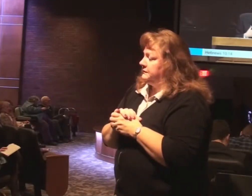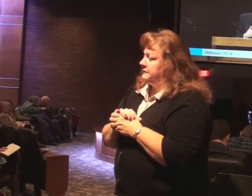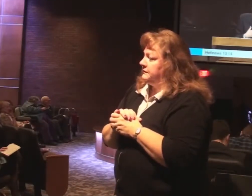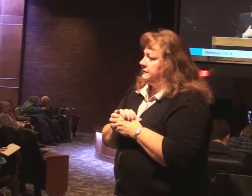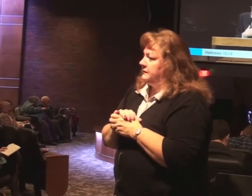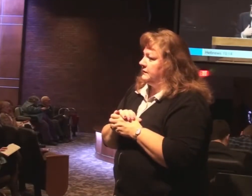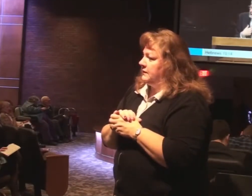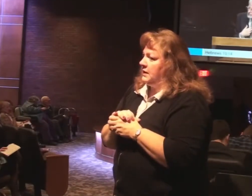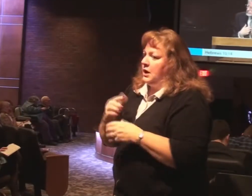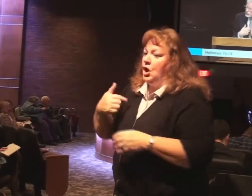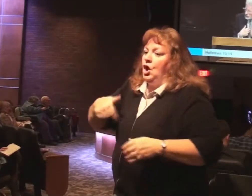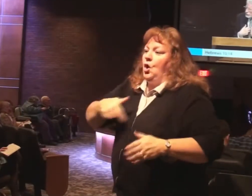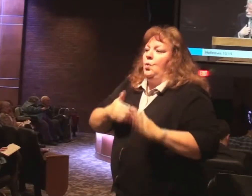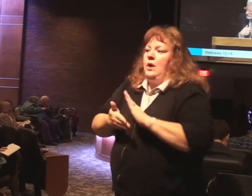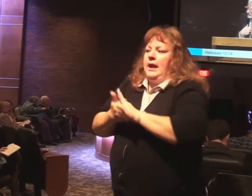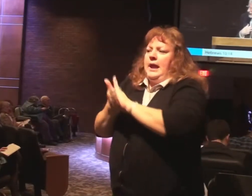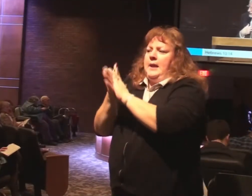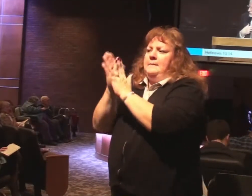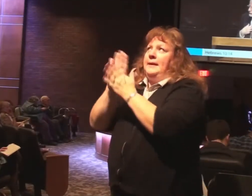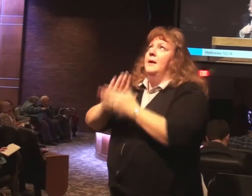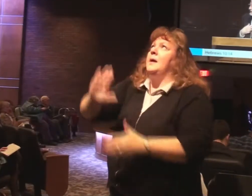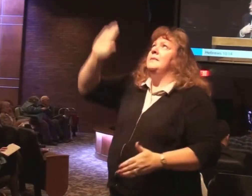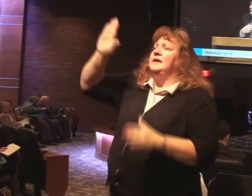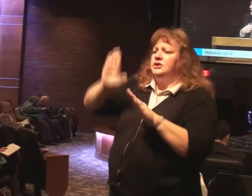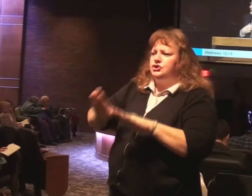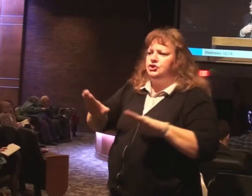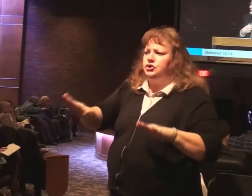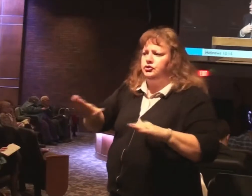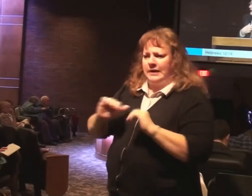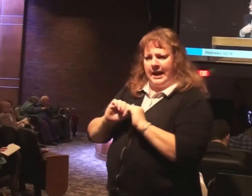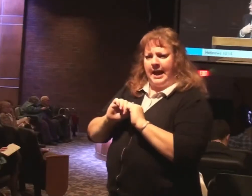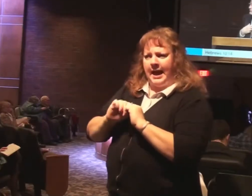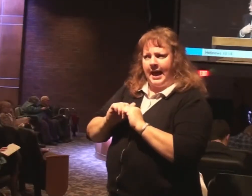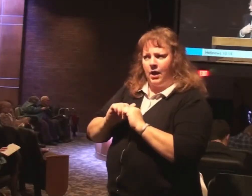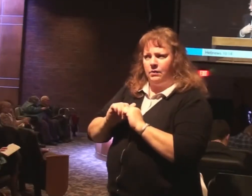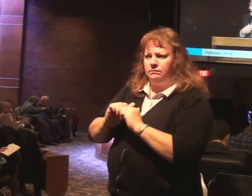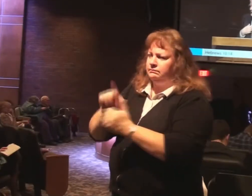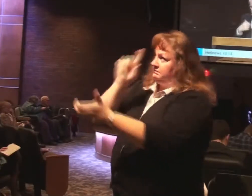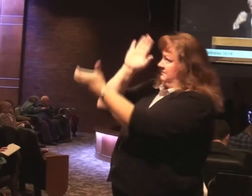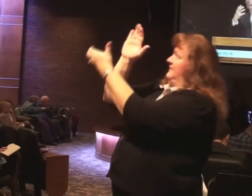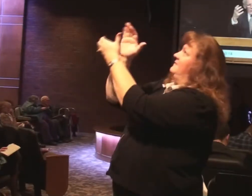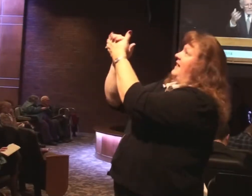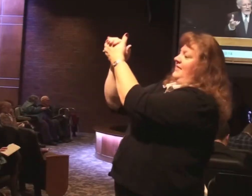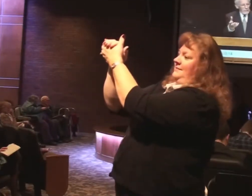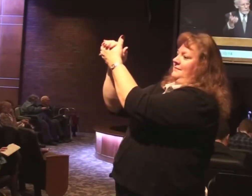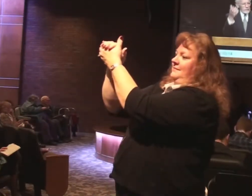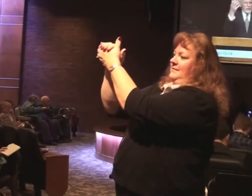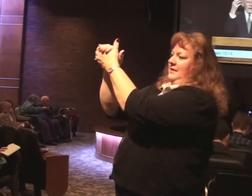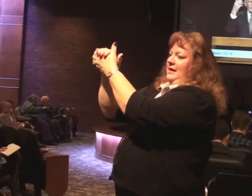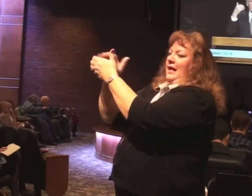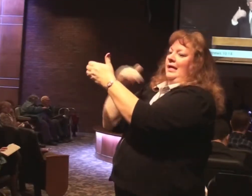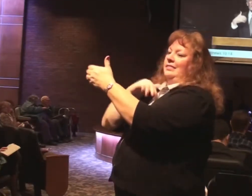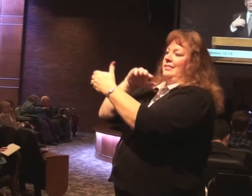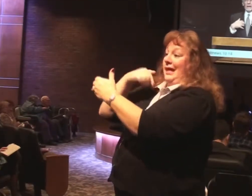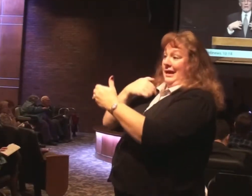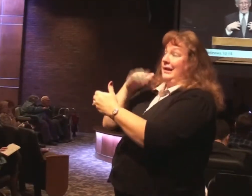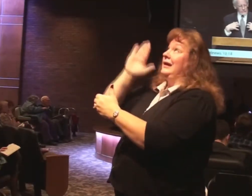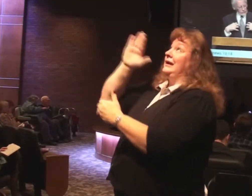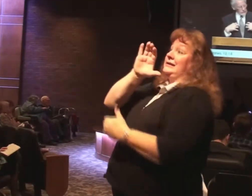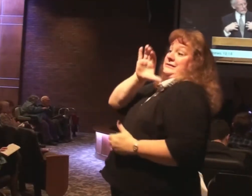We become children of God through faith in Christ. is back to the born again. Then we become partakers of the divine nature as